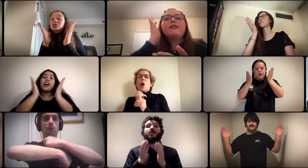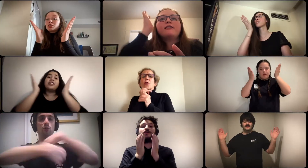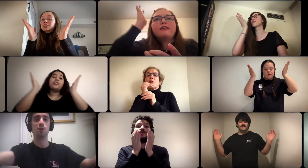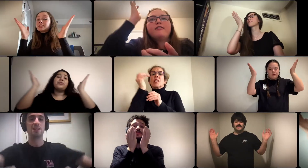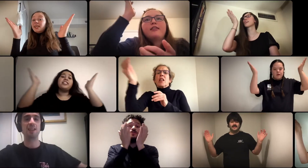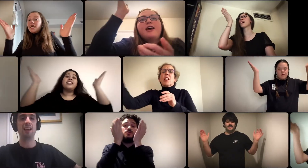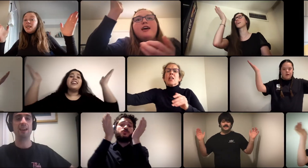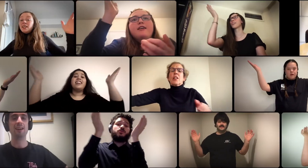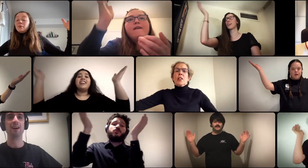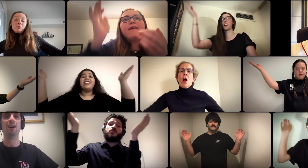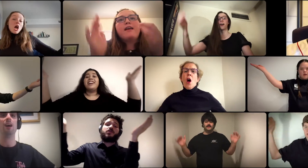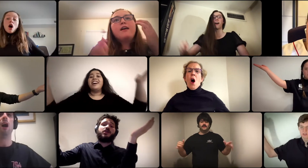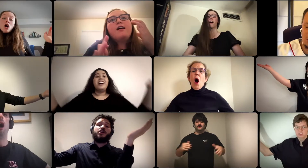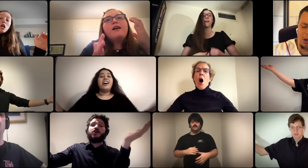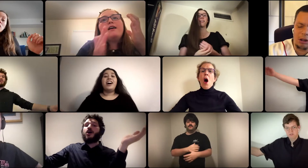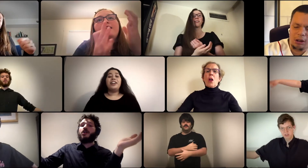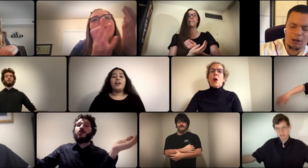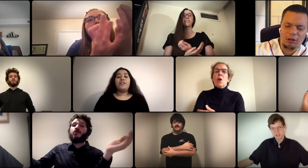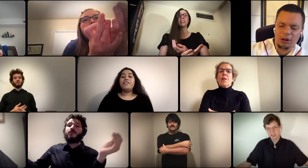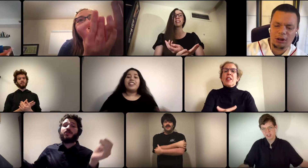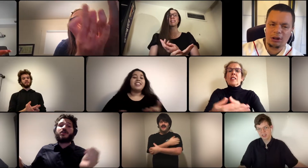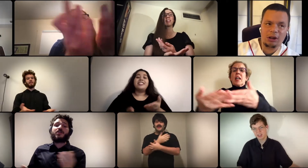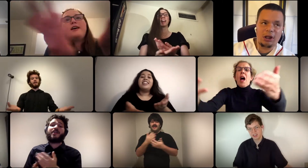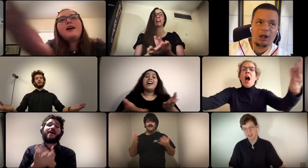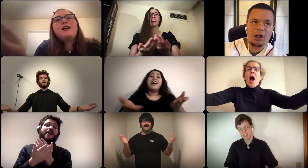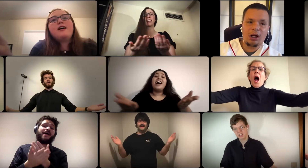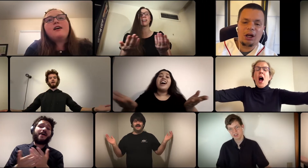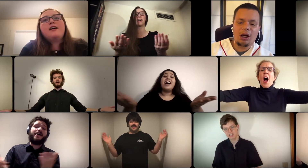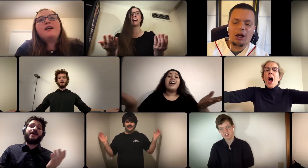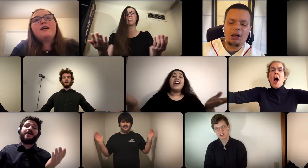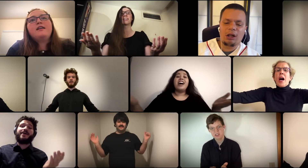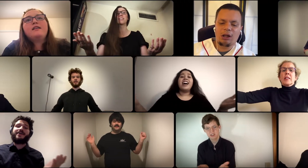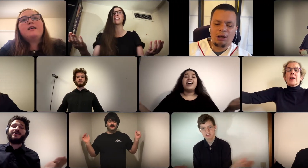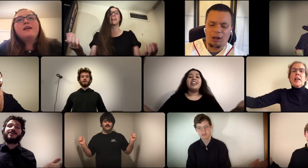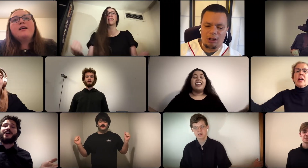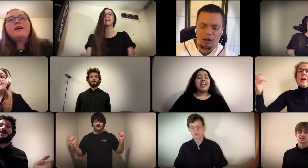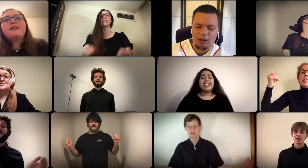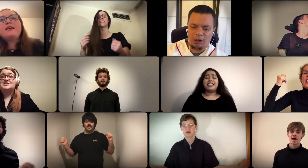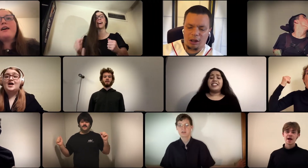to sing all over this land. It's the